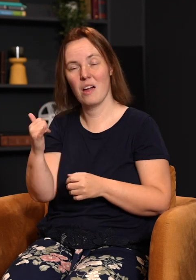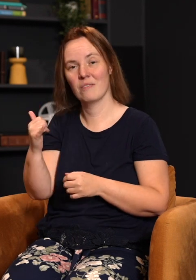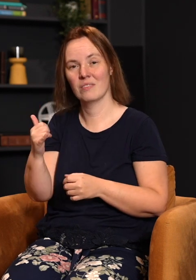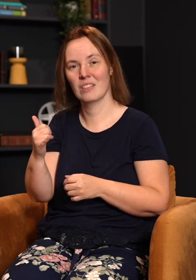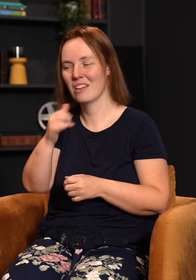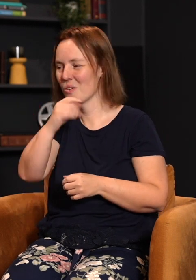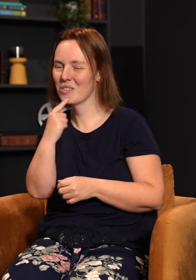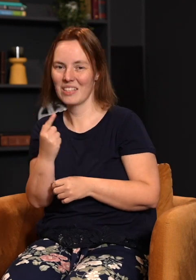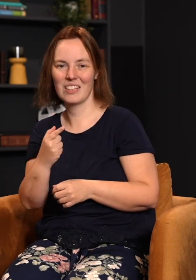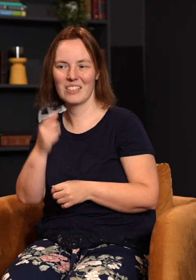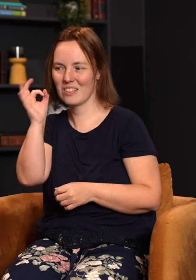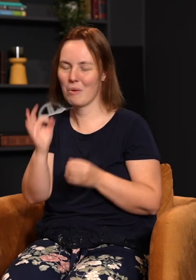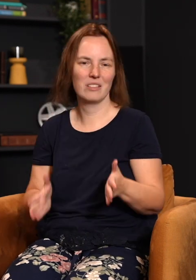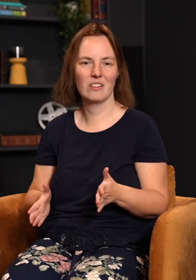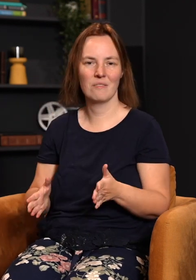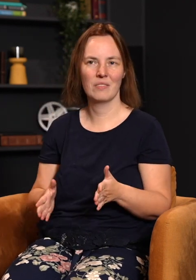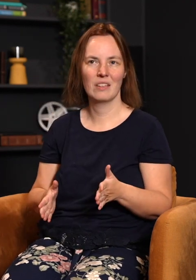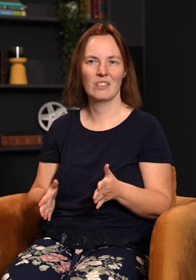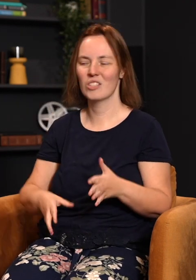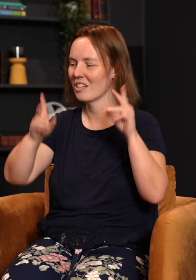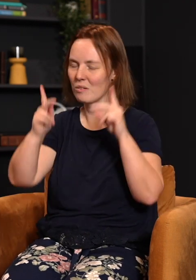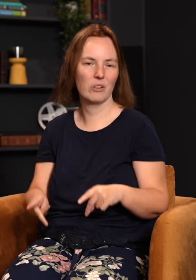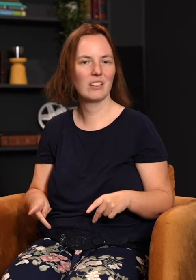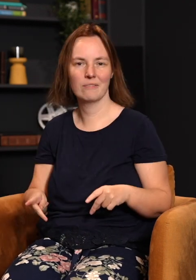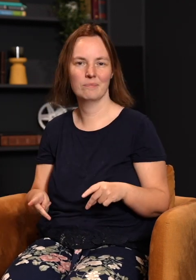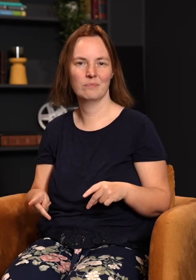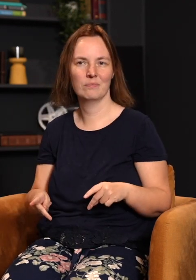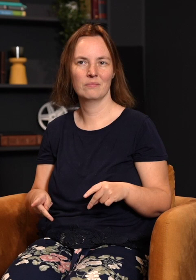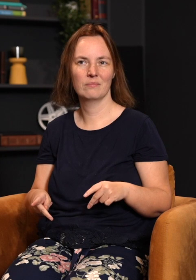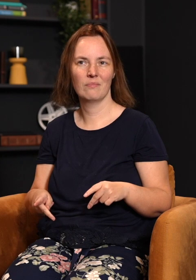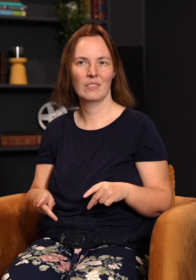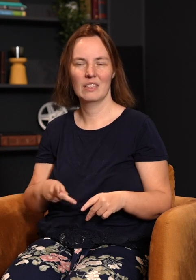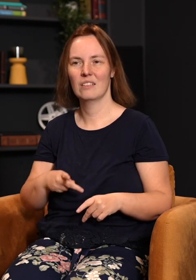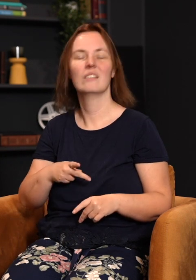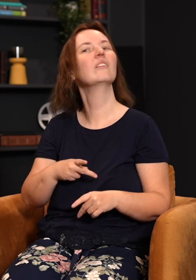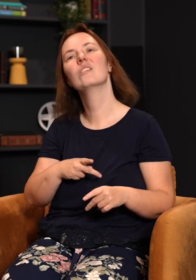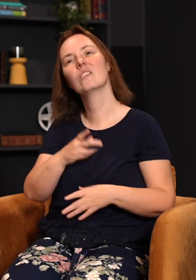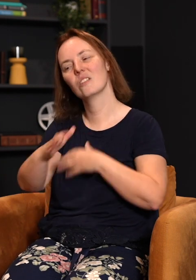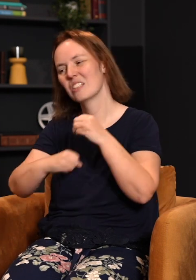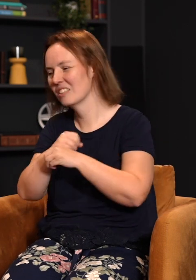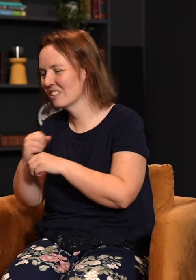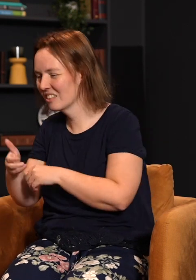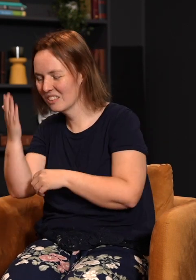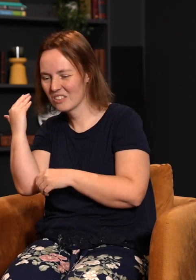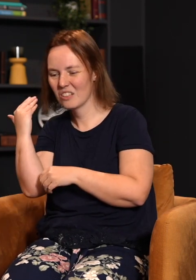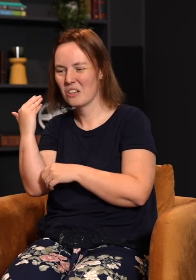I don't say this as a pastor, I say this as an ordinary human being who years ago looked at different faiths, different